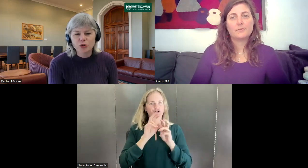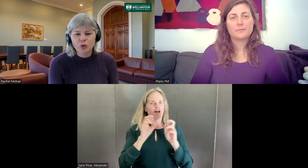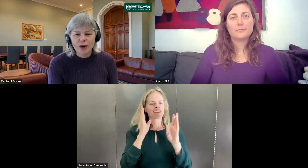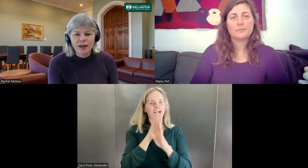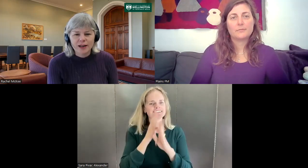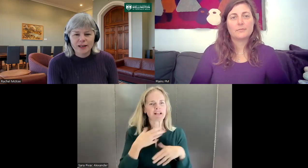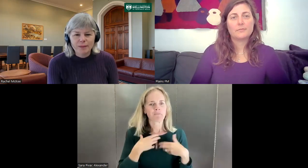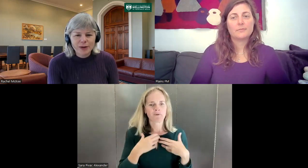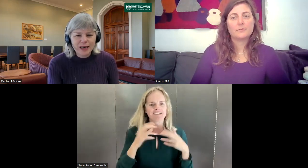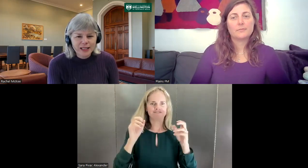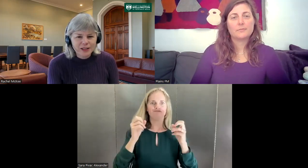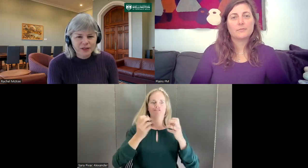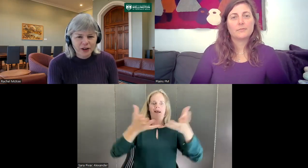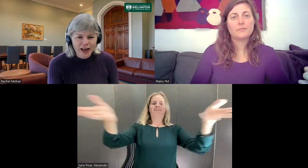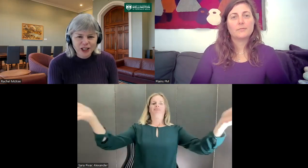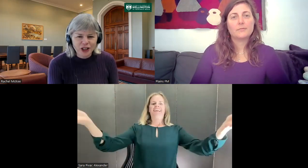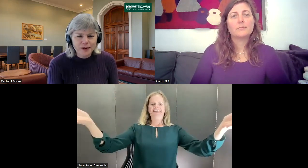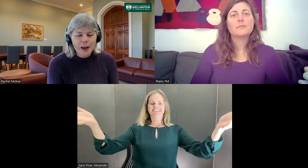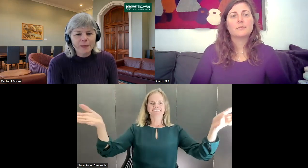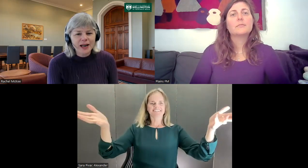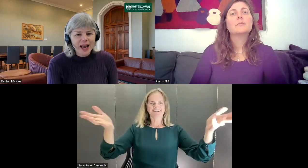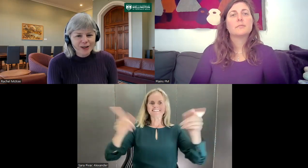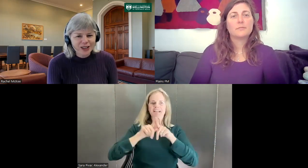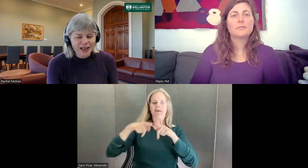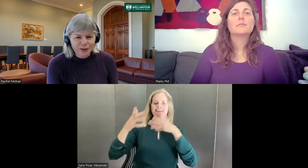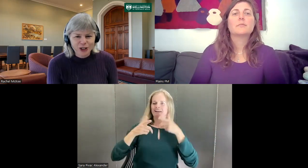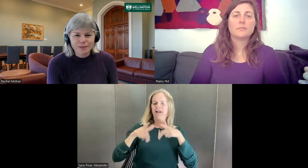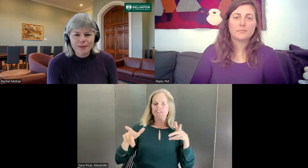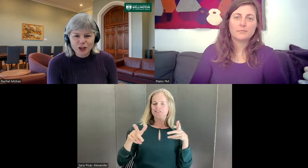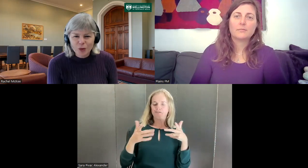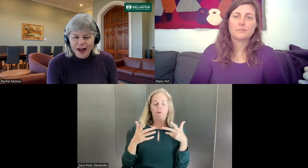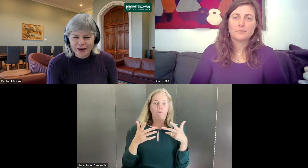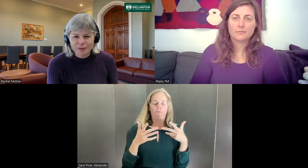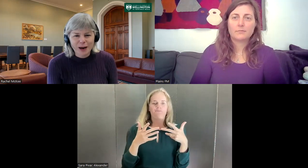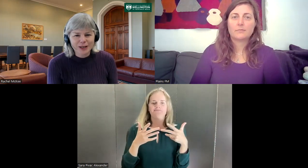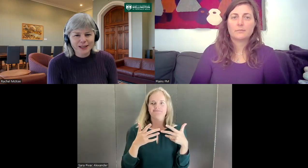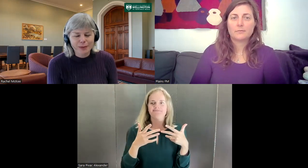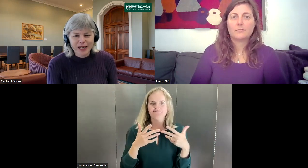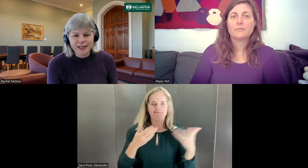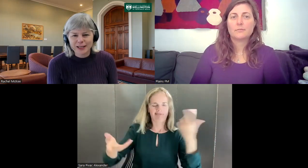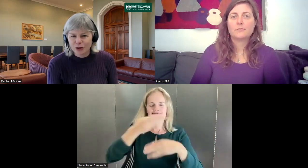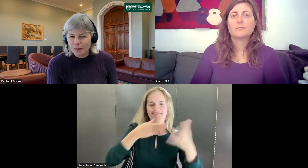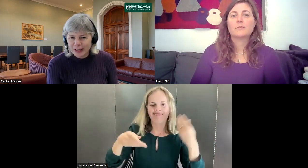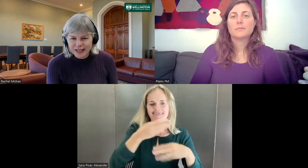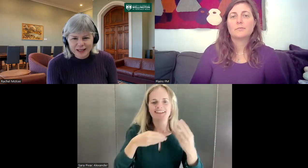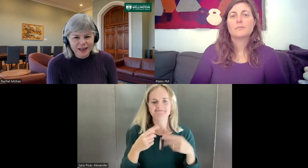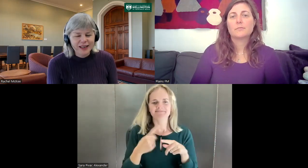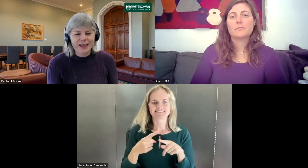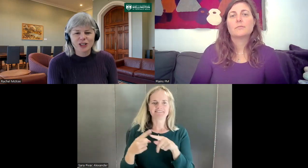saw maybe less variation. But now sign language is much more out in public space and it's on media. And so